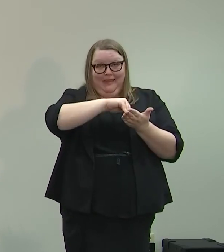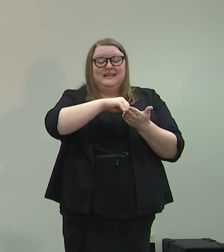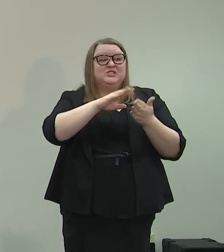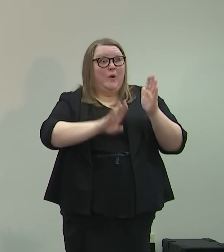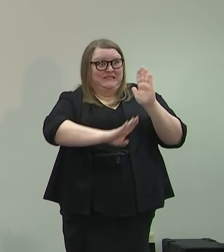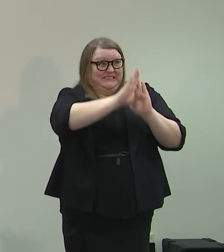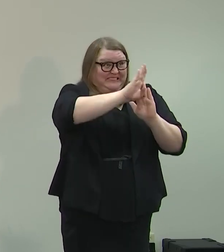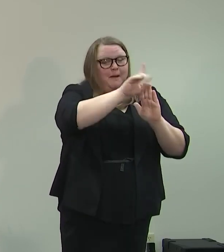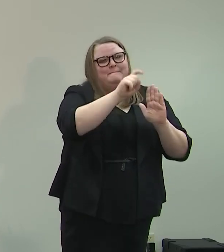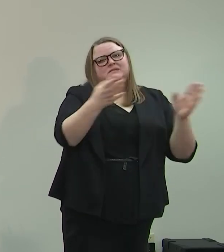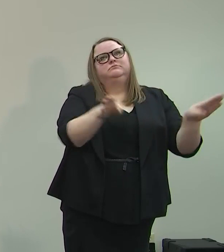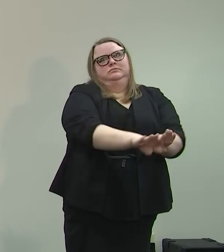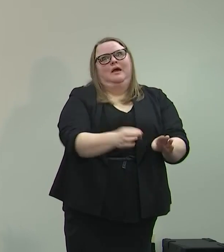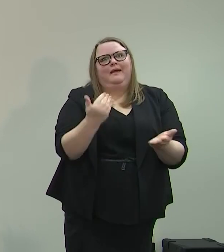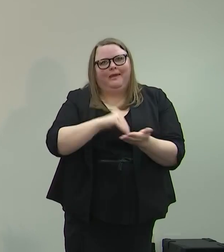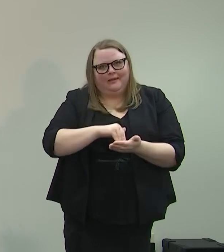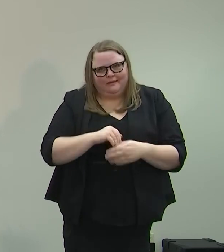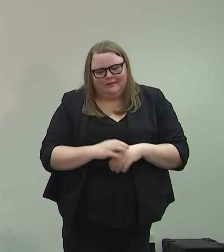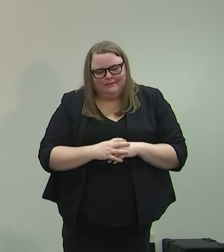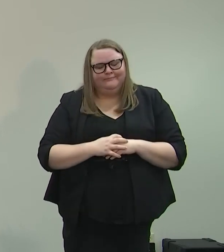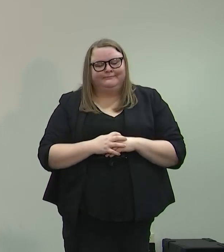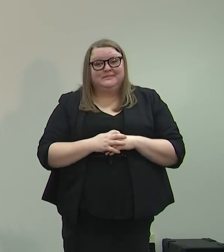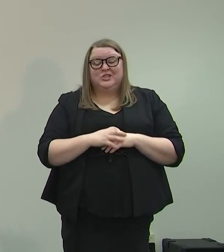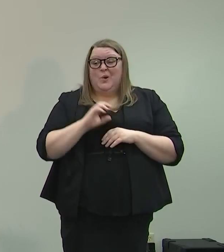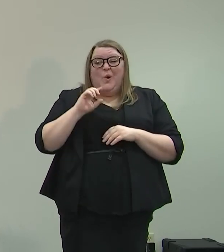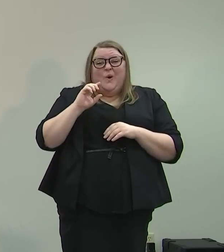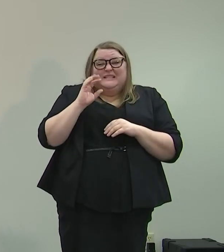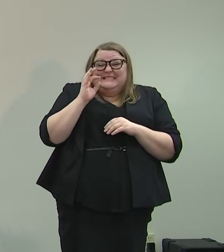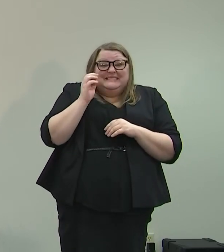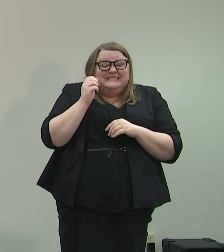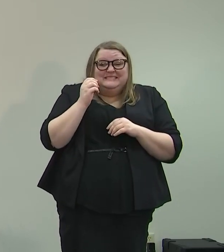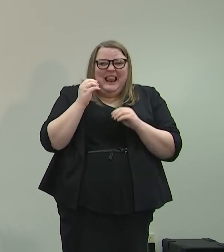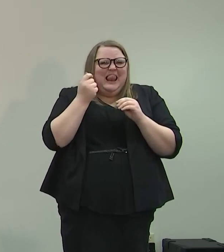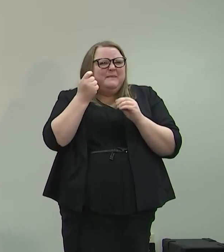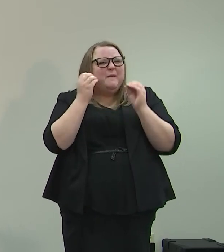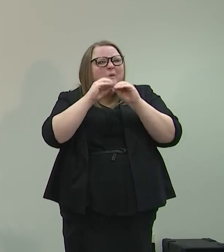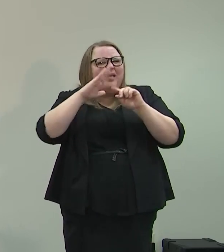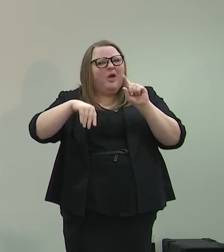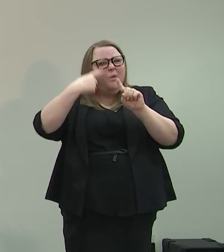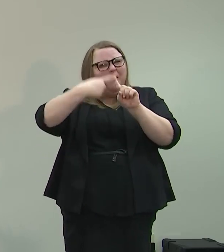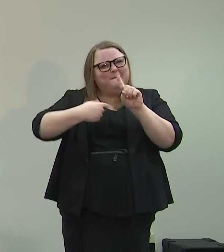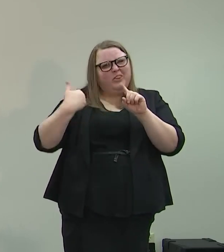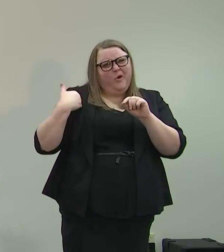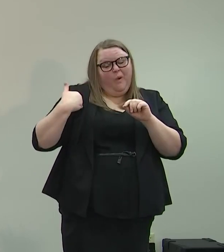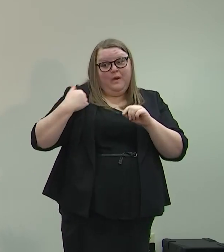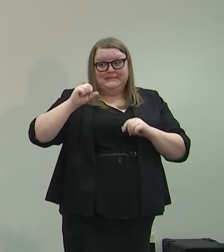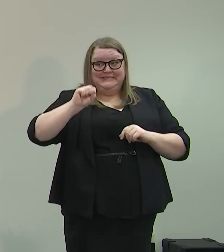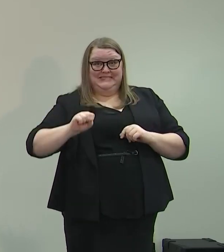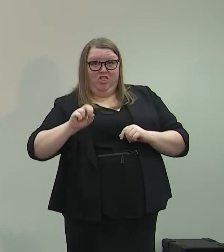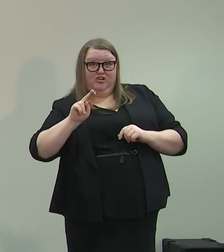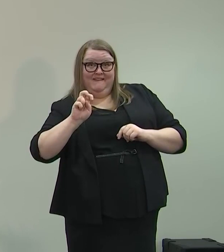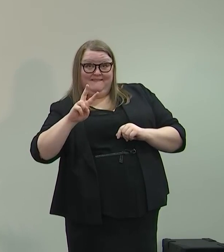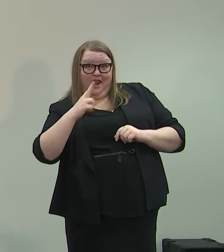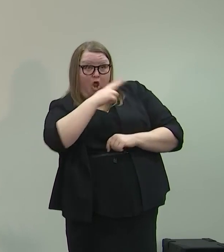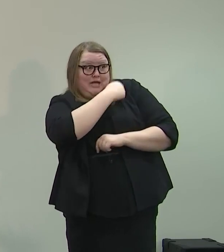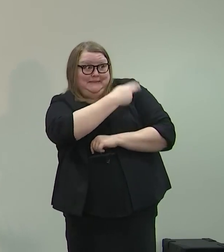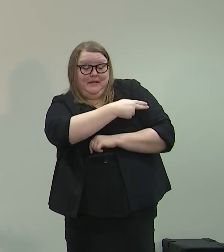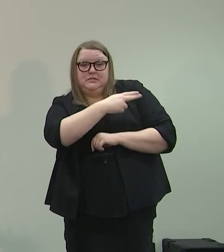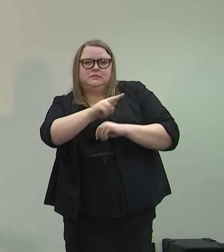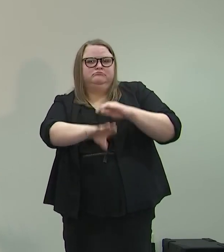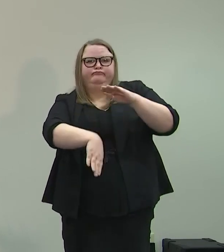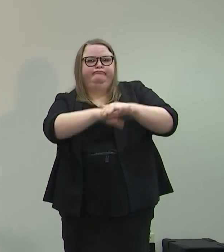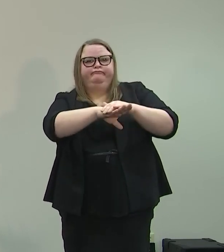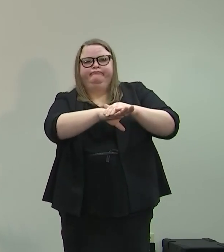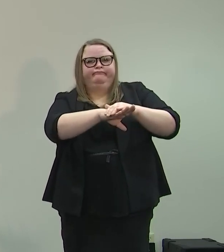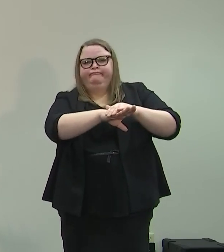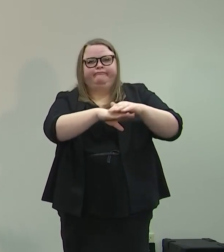back into place. Just a month ago, a little over a month ago, Southern Nevada hospitals were reaching near